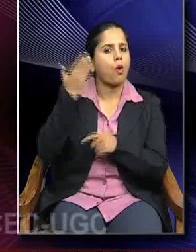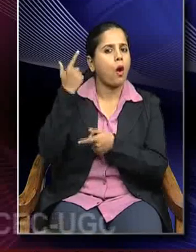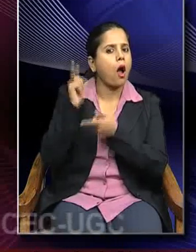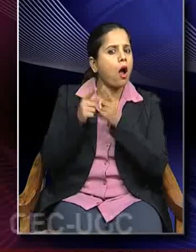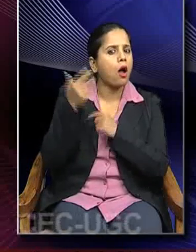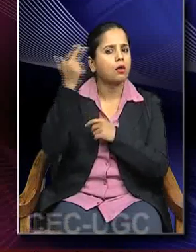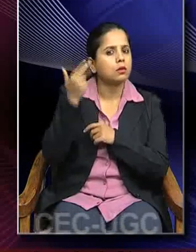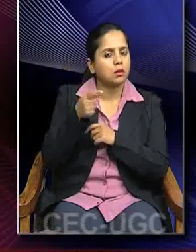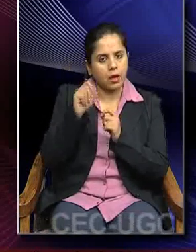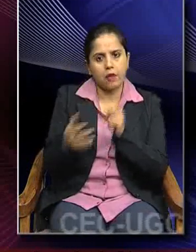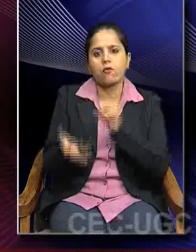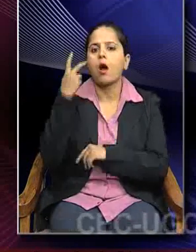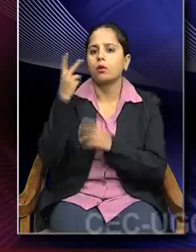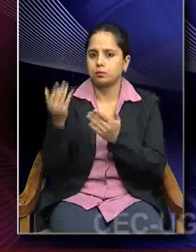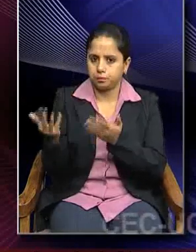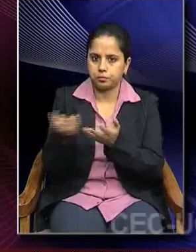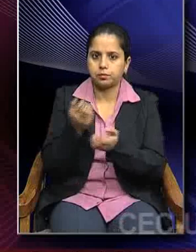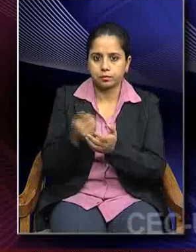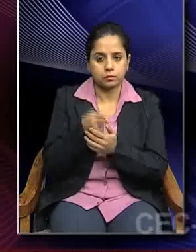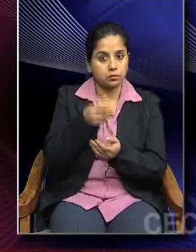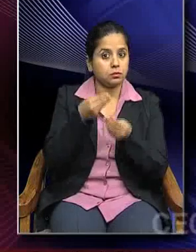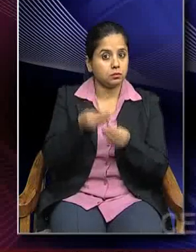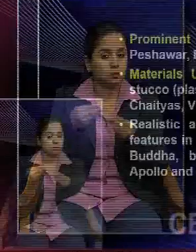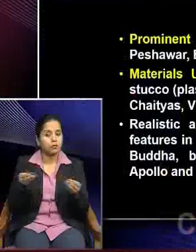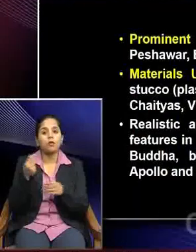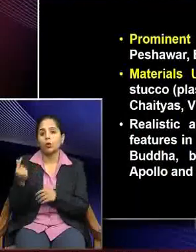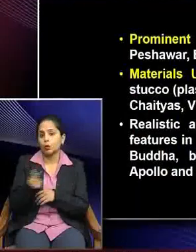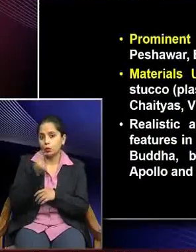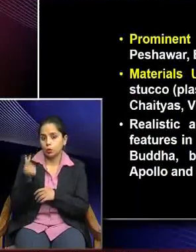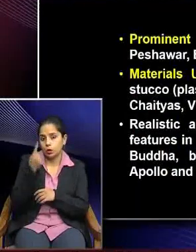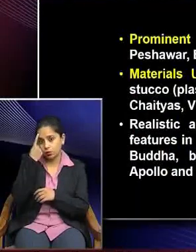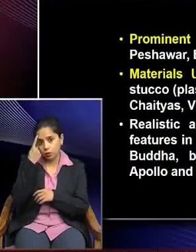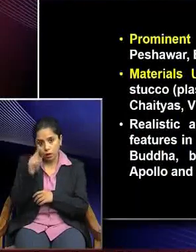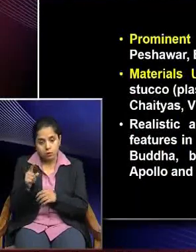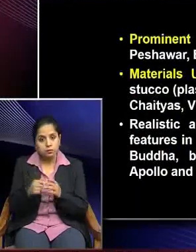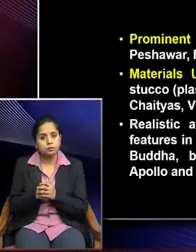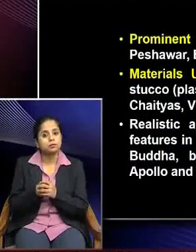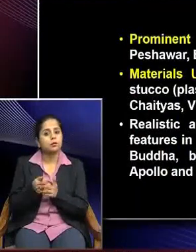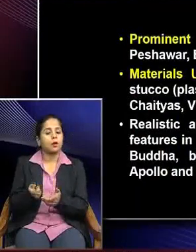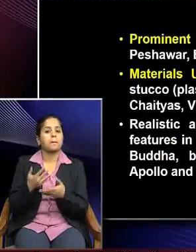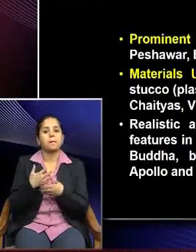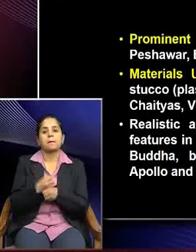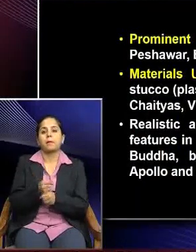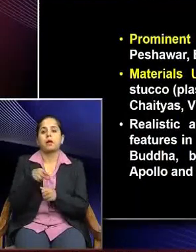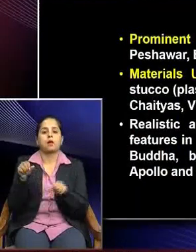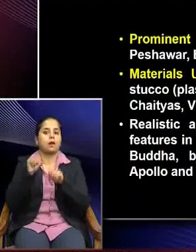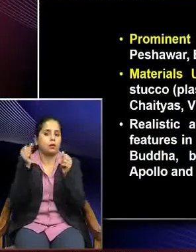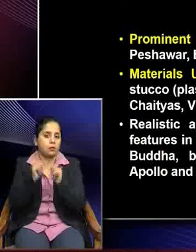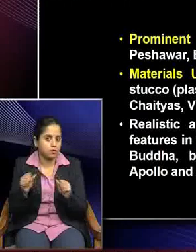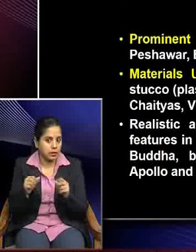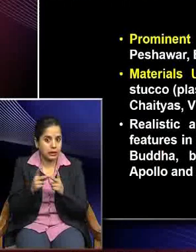found. The materials that were used to make the sculptures